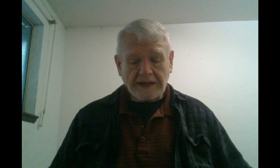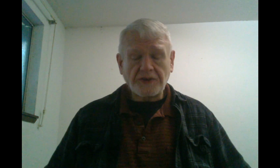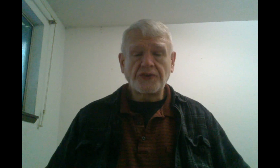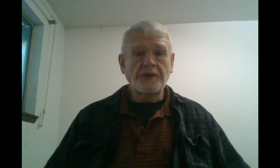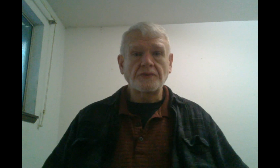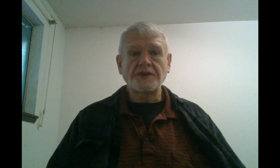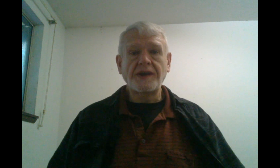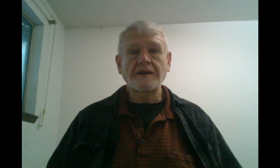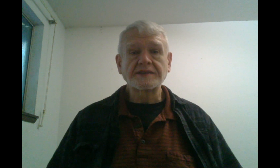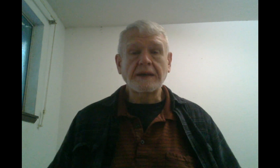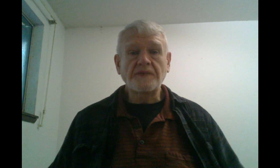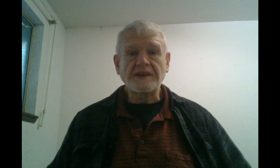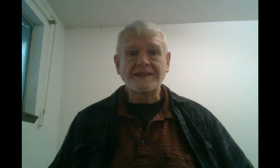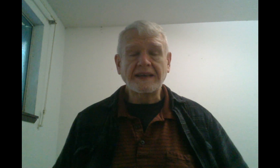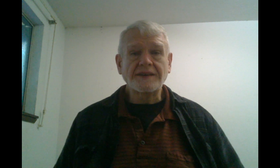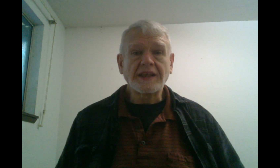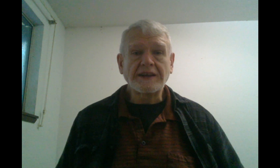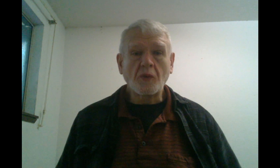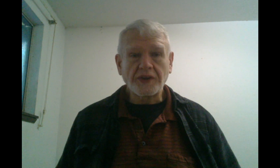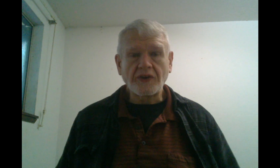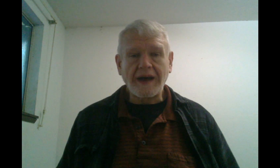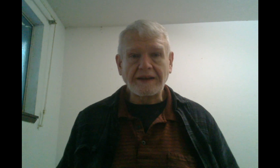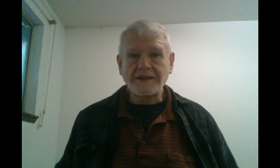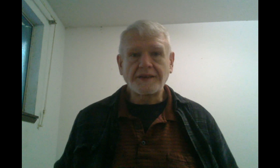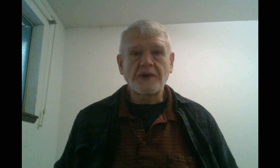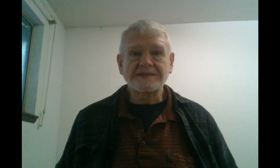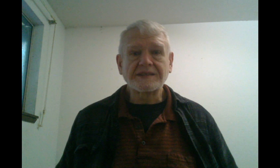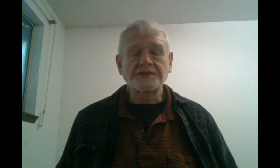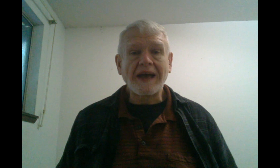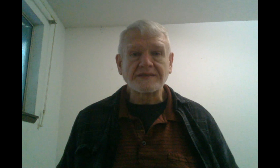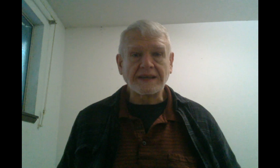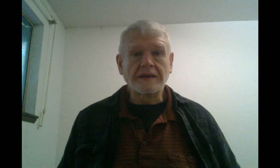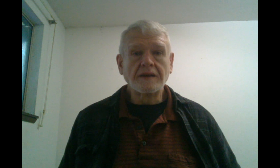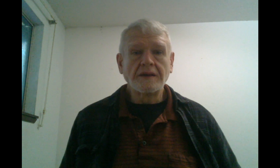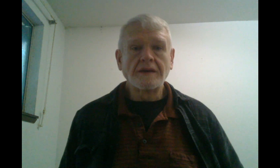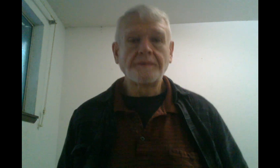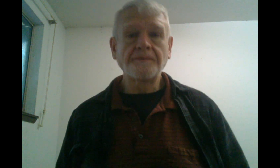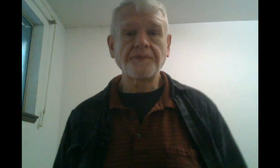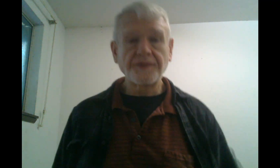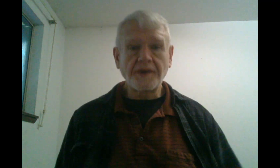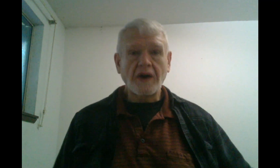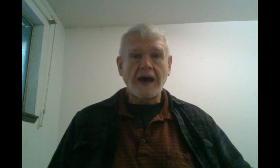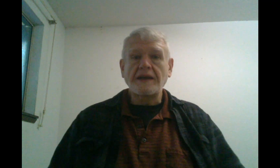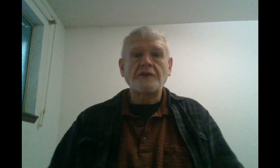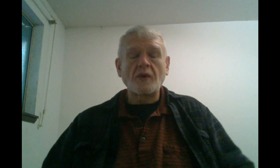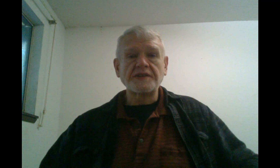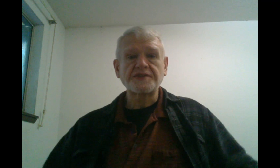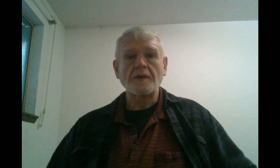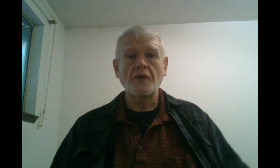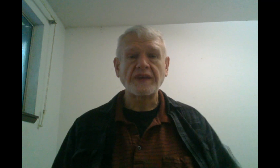don't dare accept anything until I know whether or not the transitional housing. So, I don't want to start moving